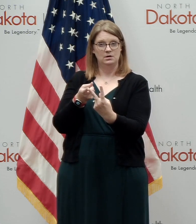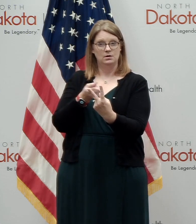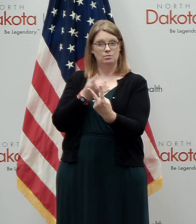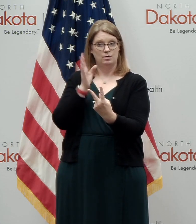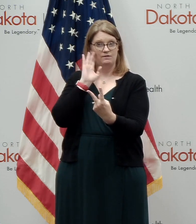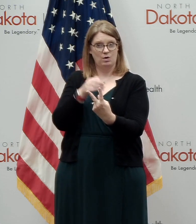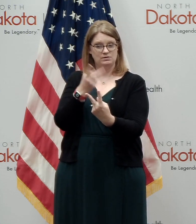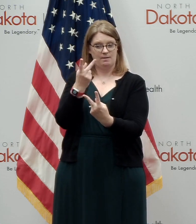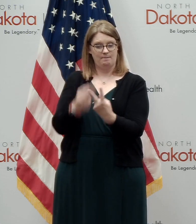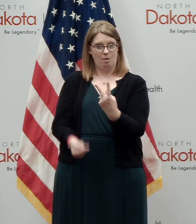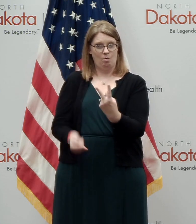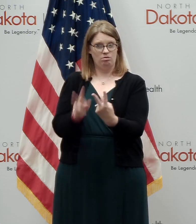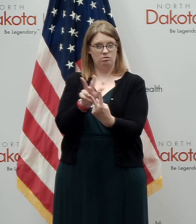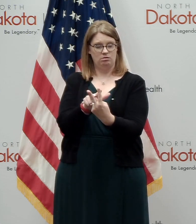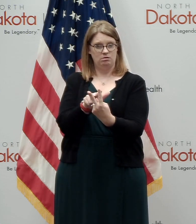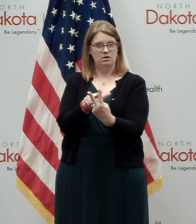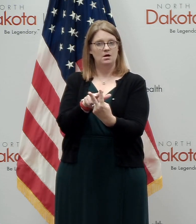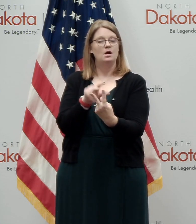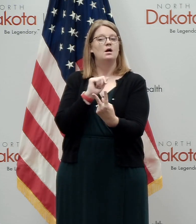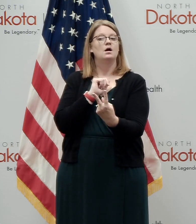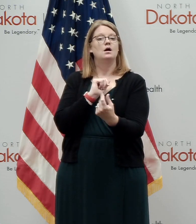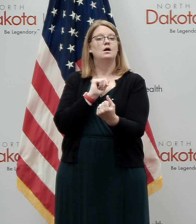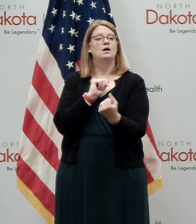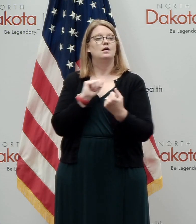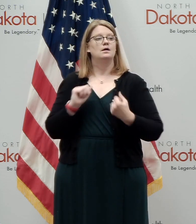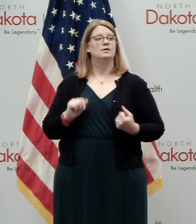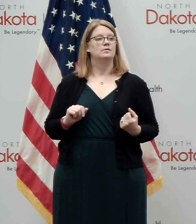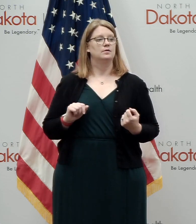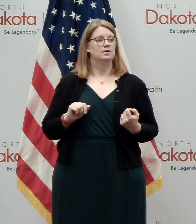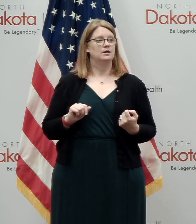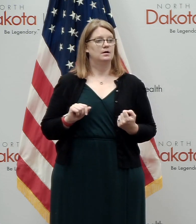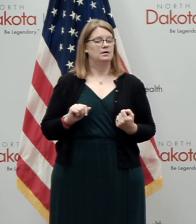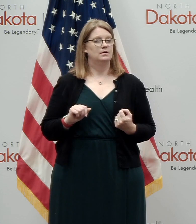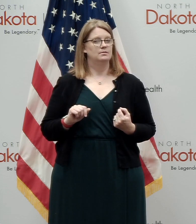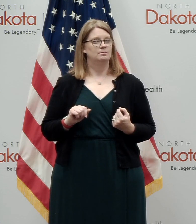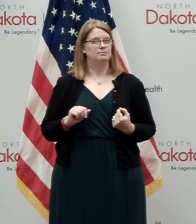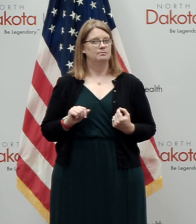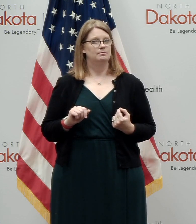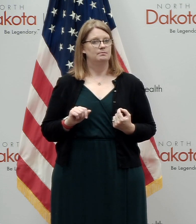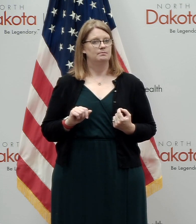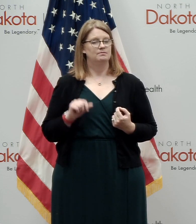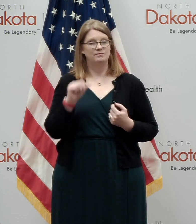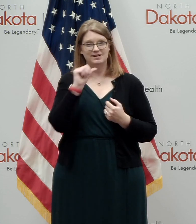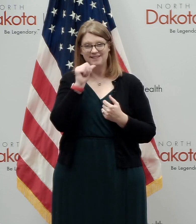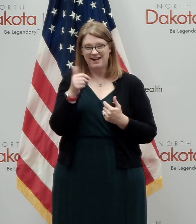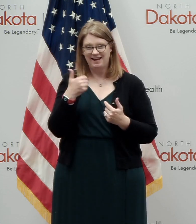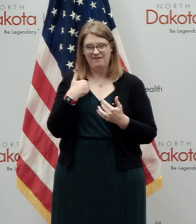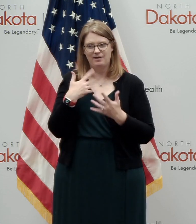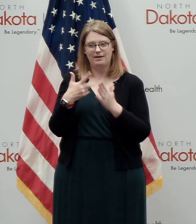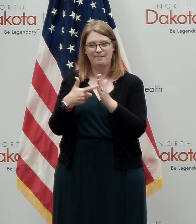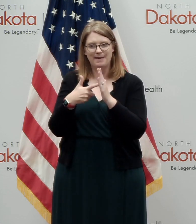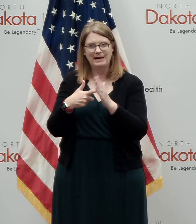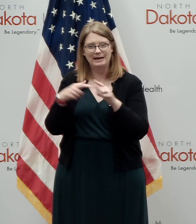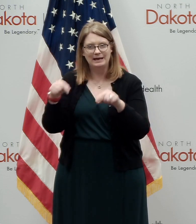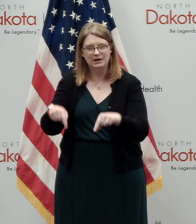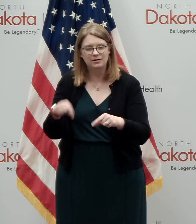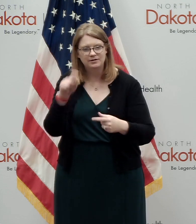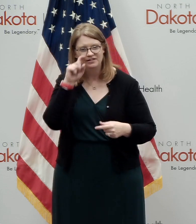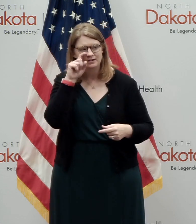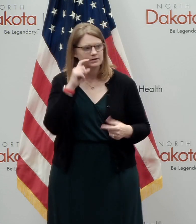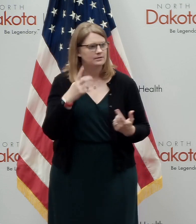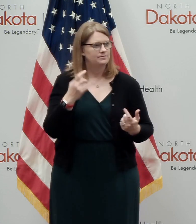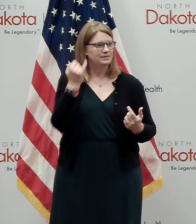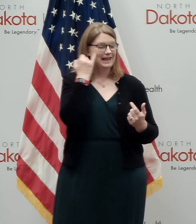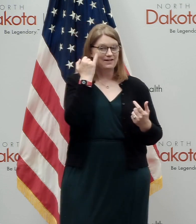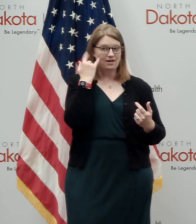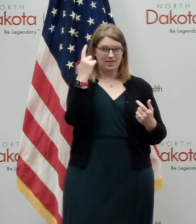on a dual goal. And, and for, for not, for not having that here probably makes sense because if I thought, if I